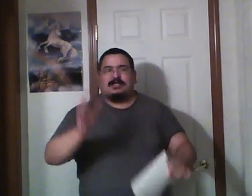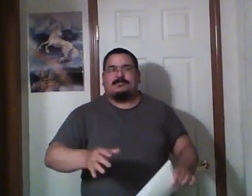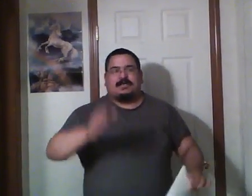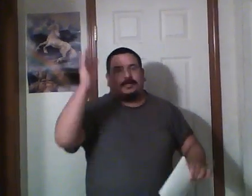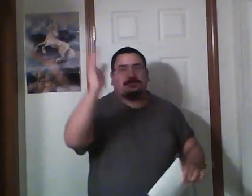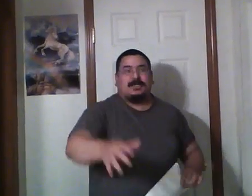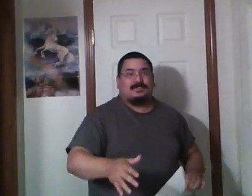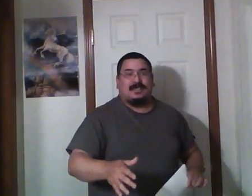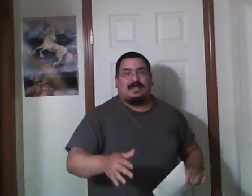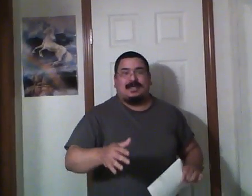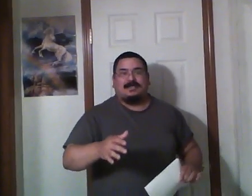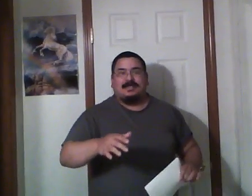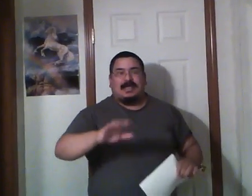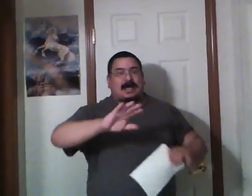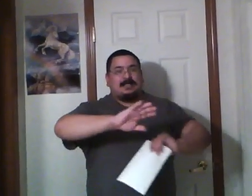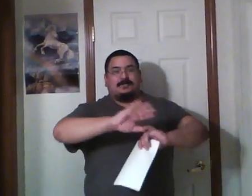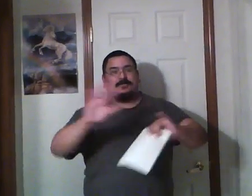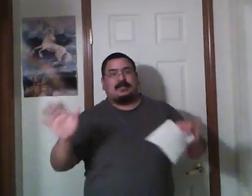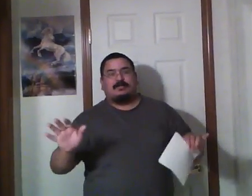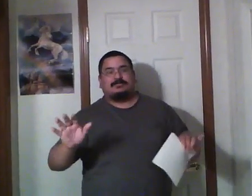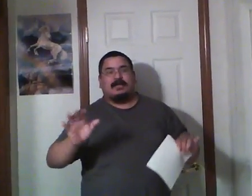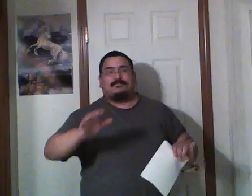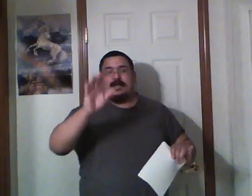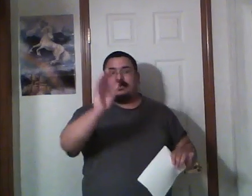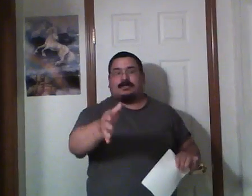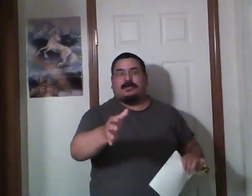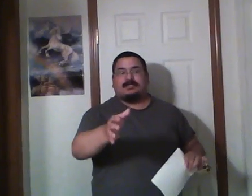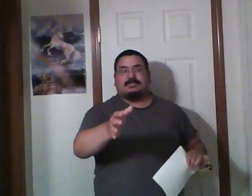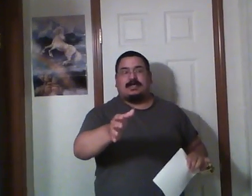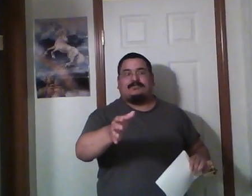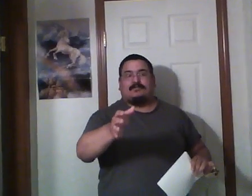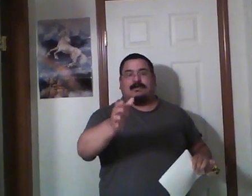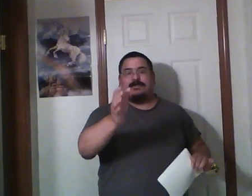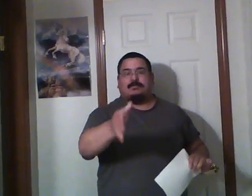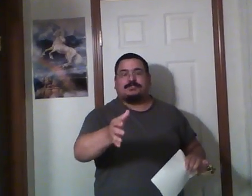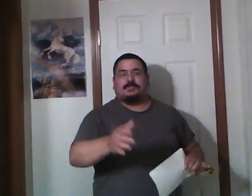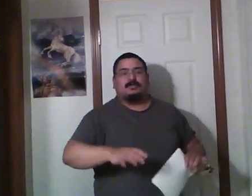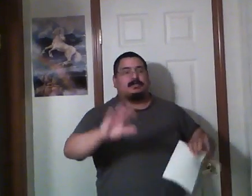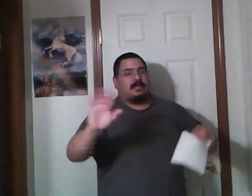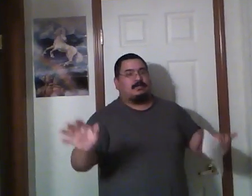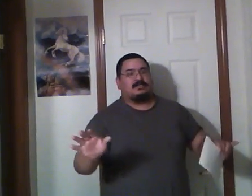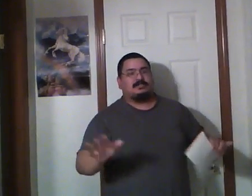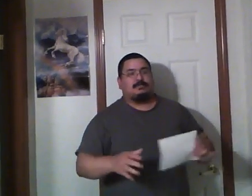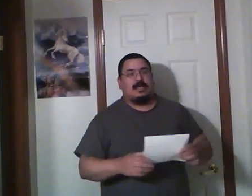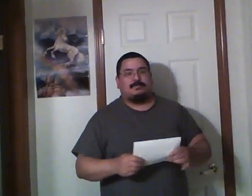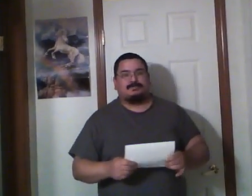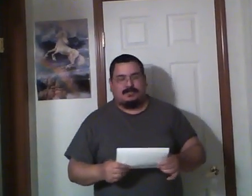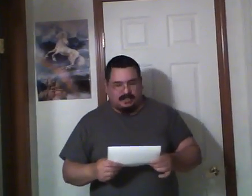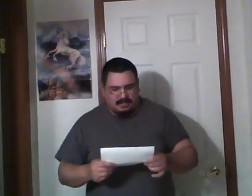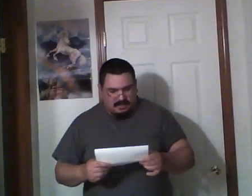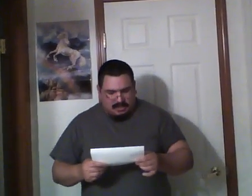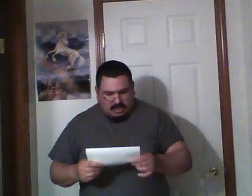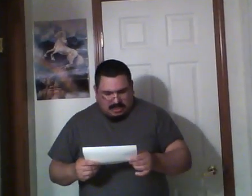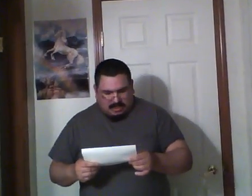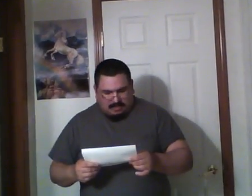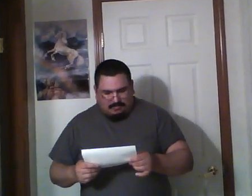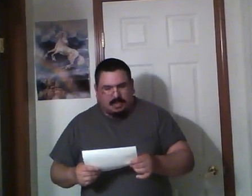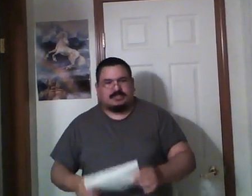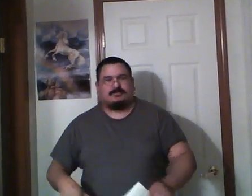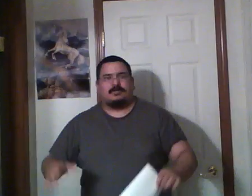on eBay. Go check that out. I don't know that much about it, but I heard about it today from my publisher. Can't wait to see what happens with it. Also, we're